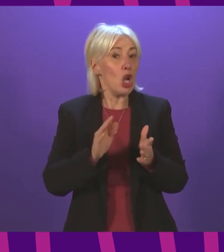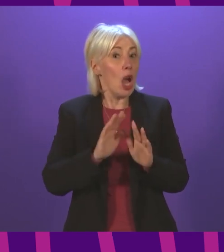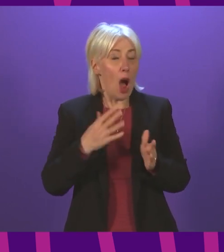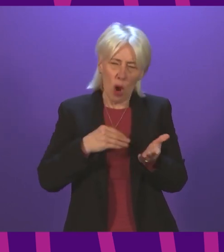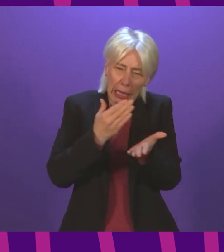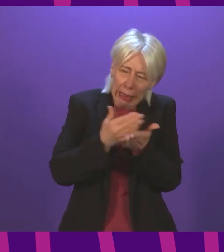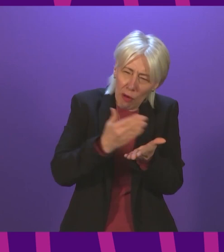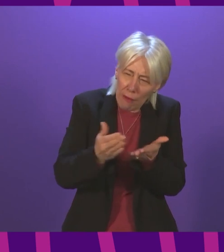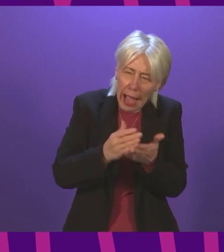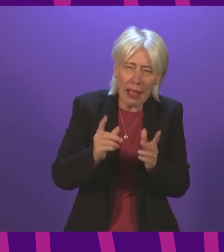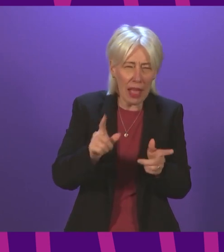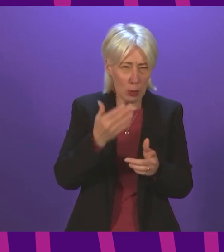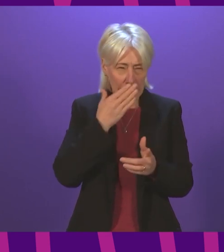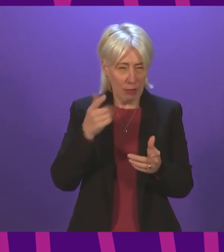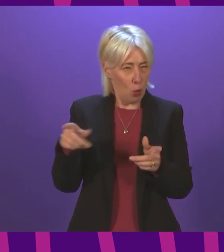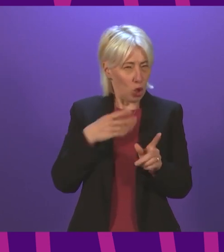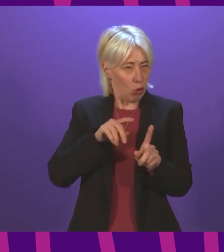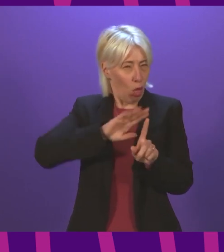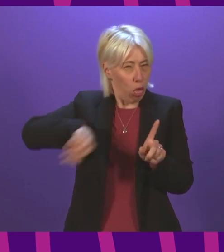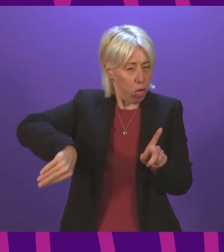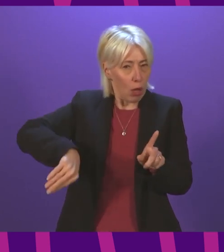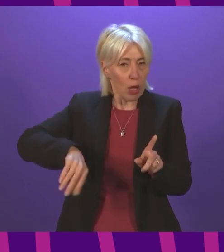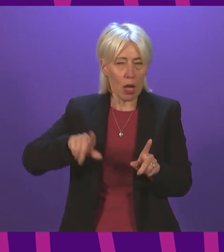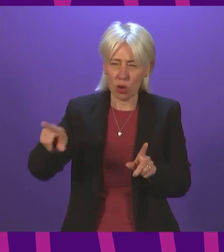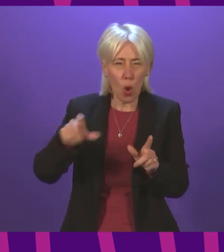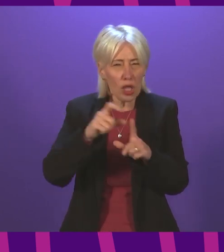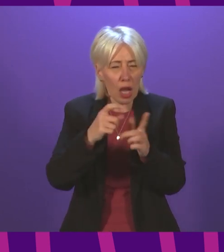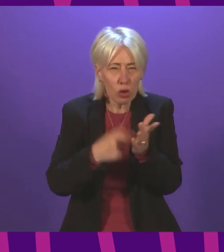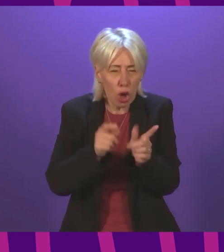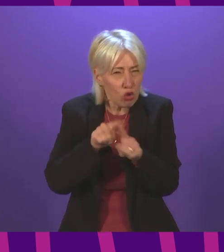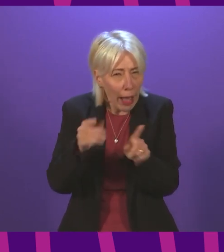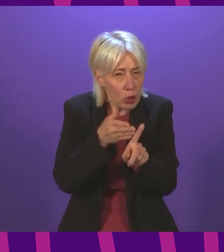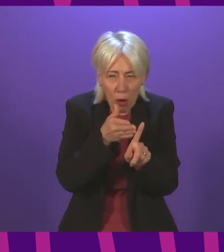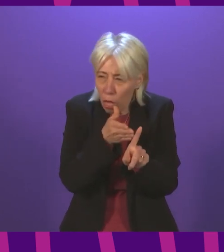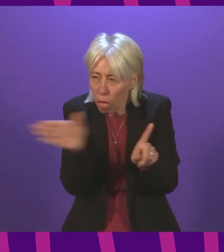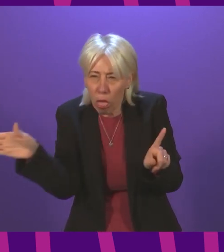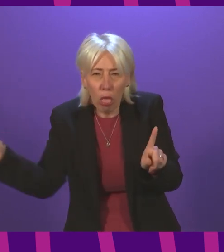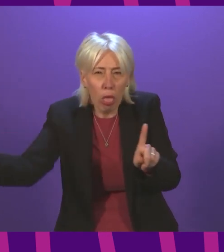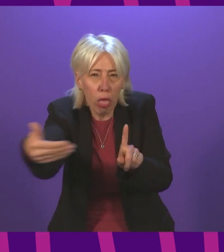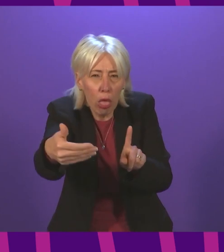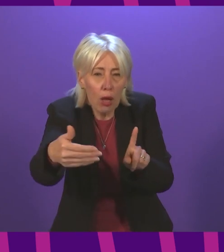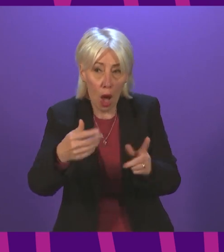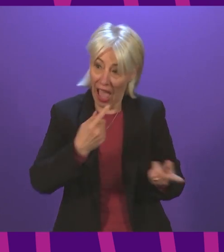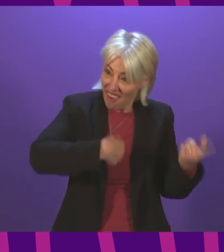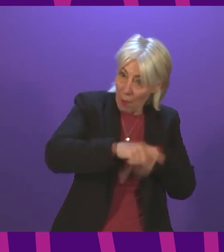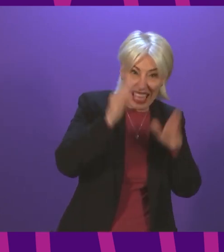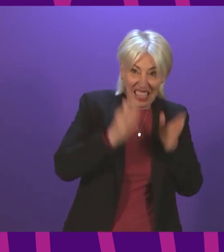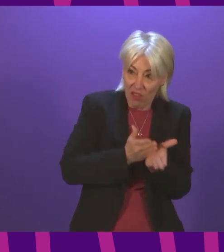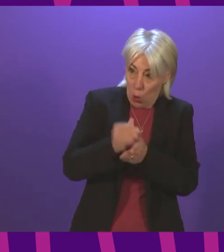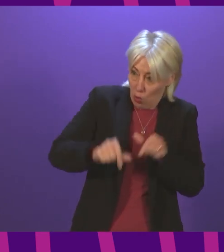clarification from these exchanges. Is Mr Ross trying to bypass what other members have to go through?